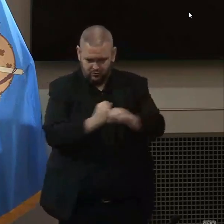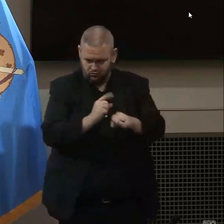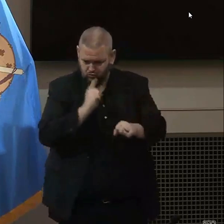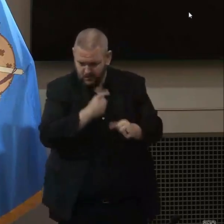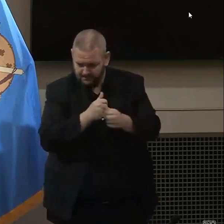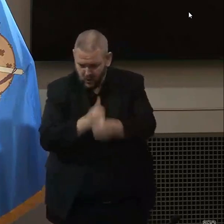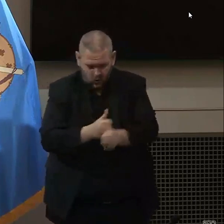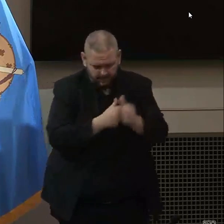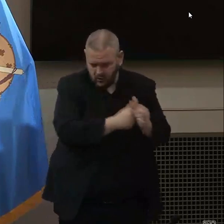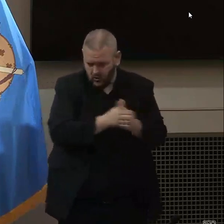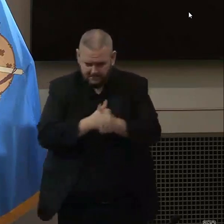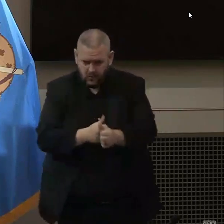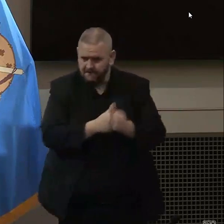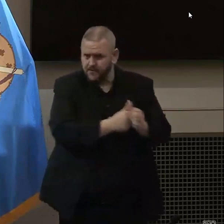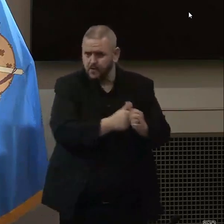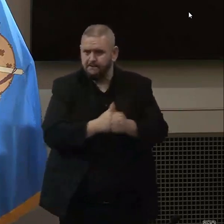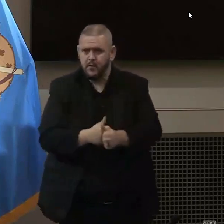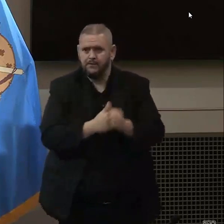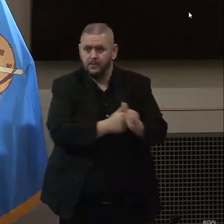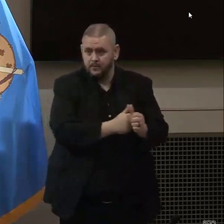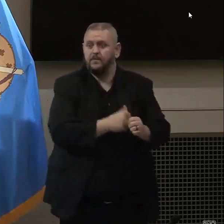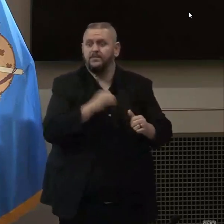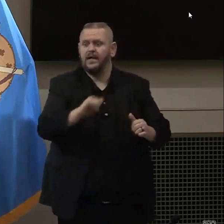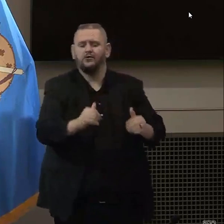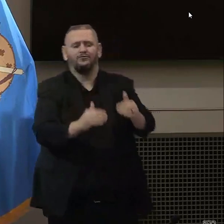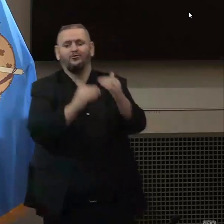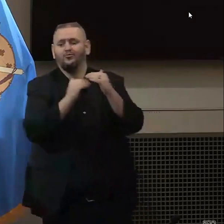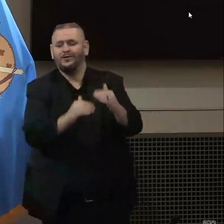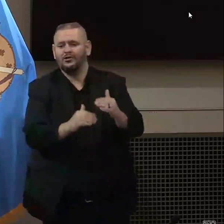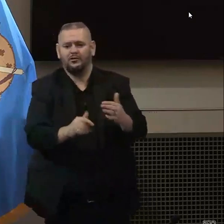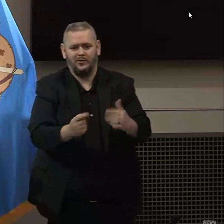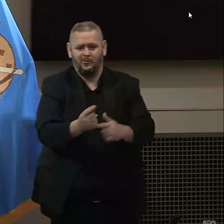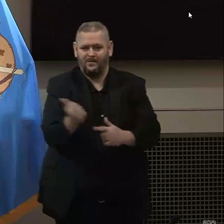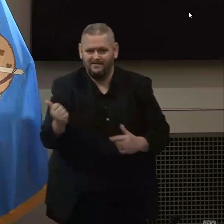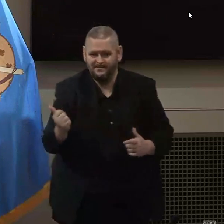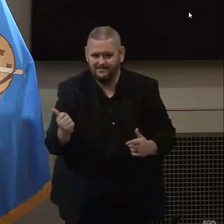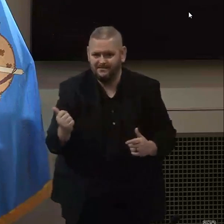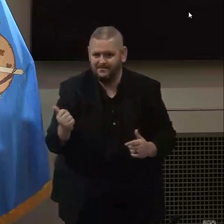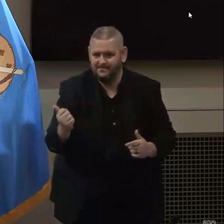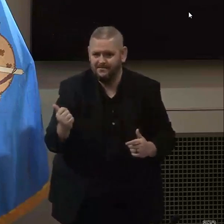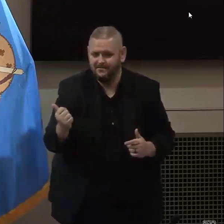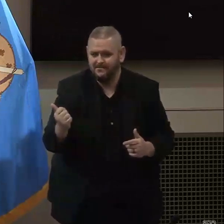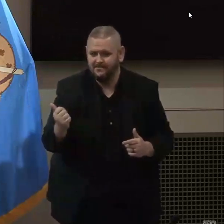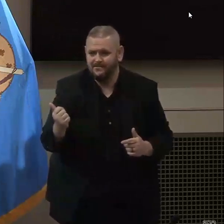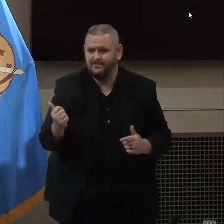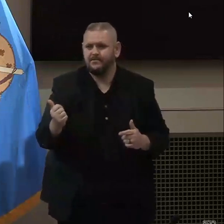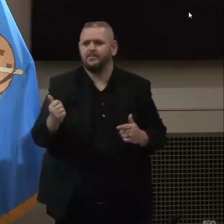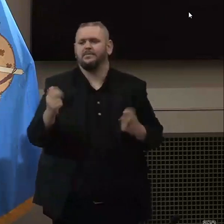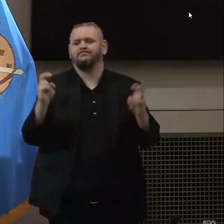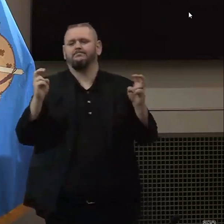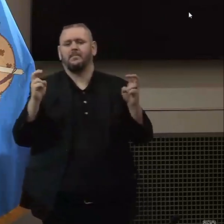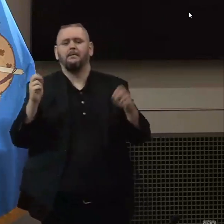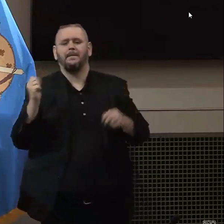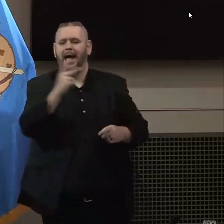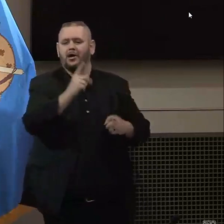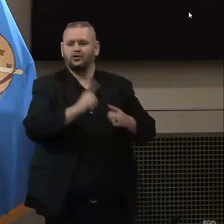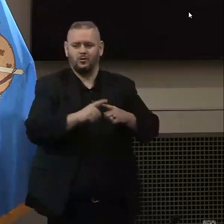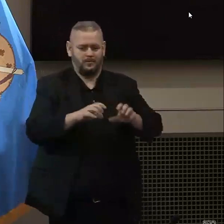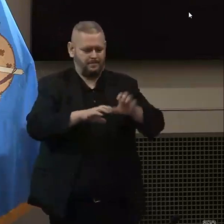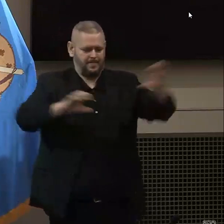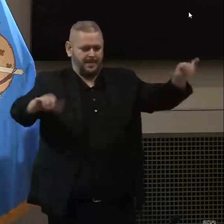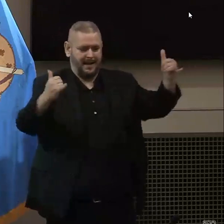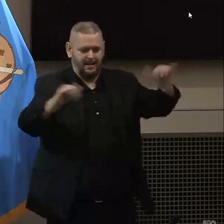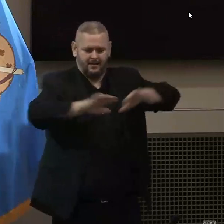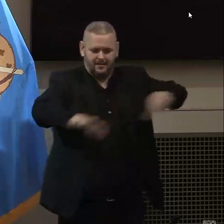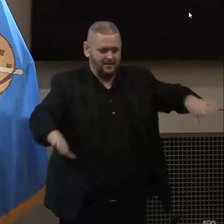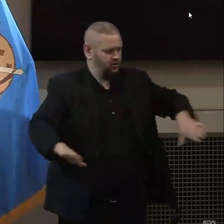to, you know, kind of a separate, two separate county folks. They, I'm sure, did